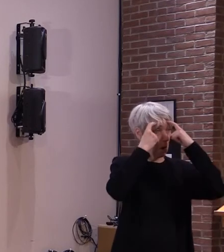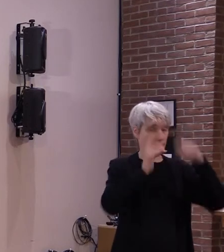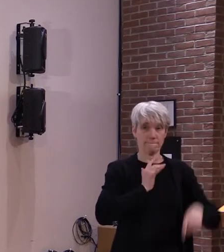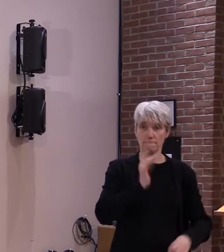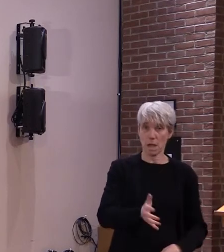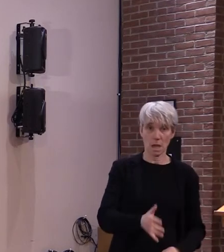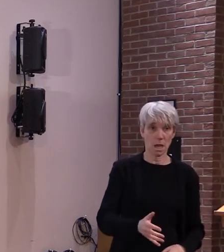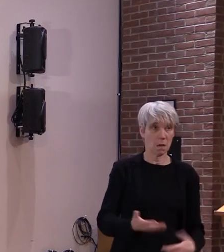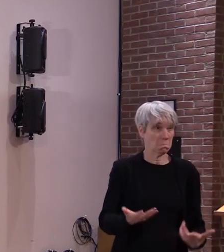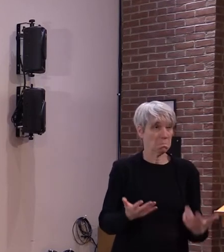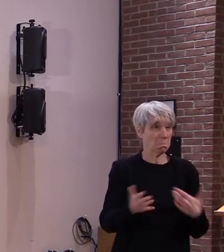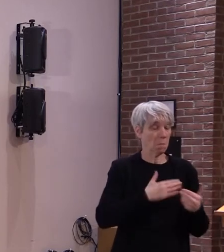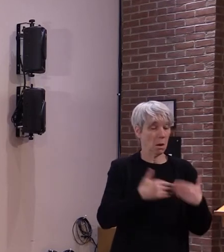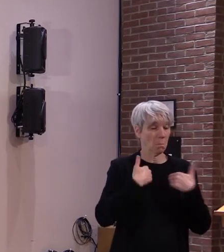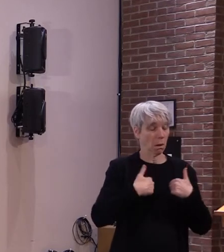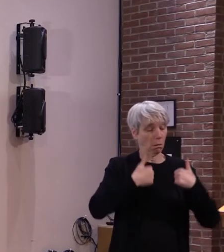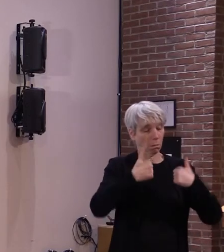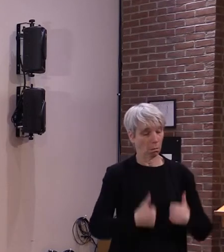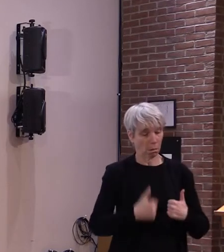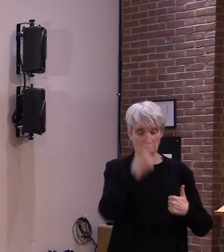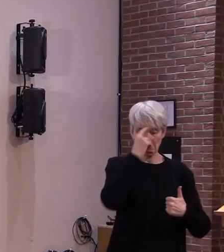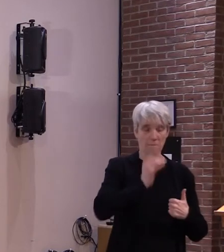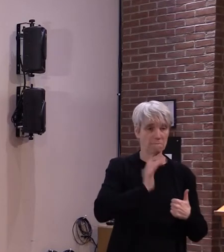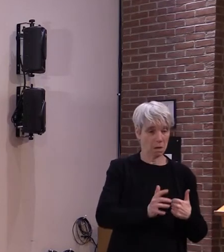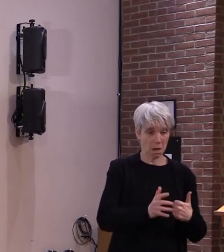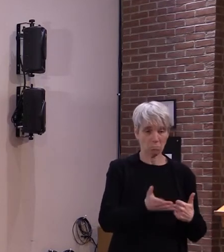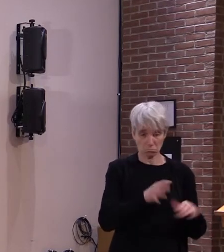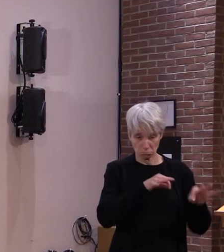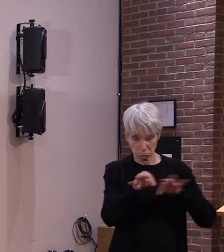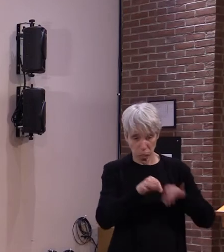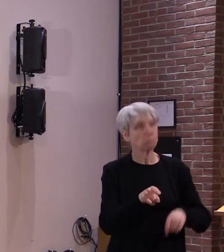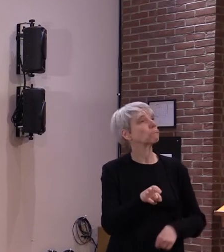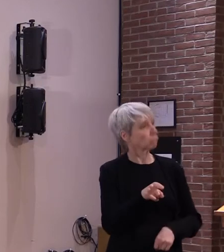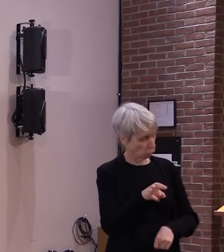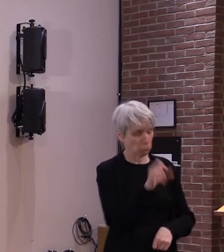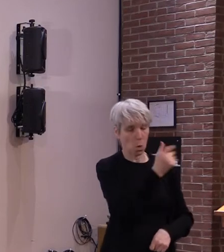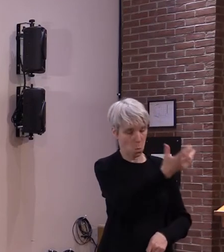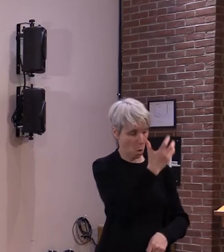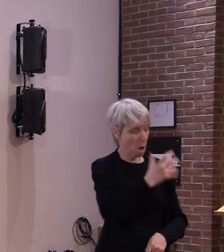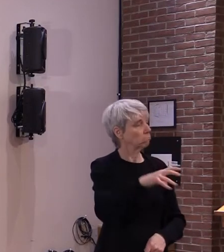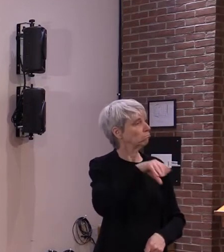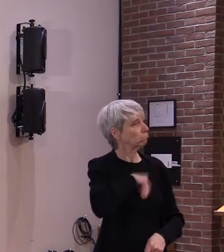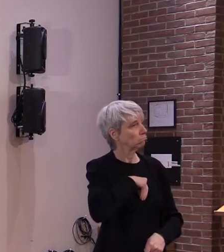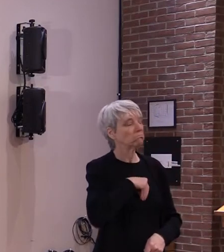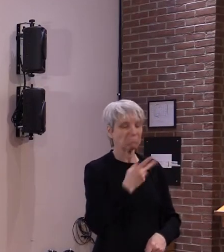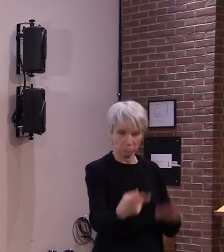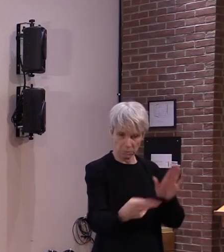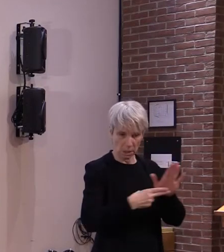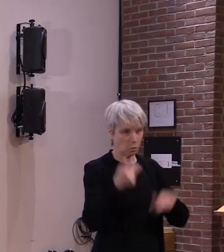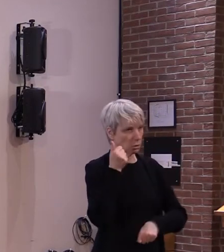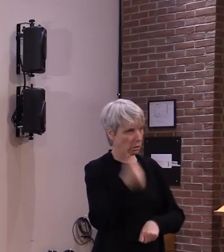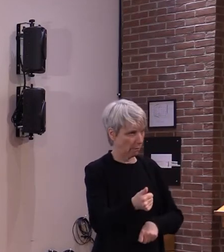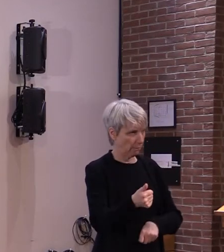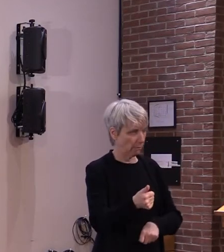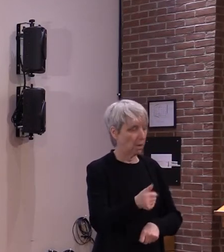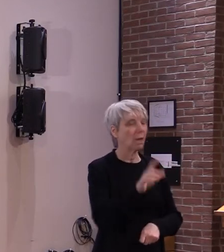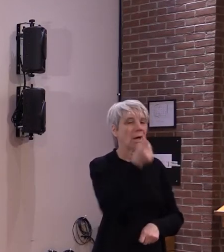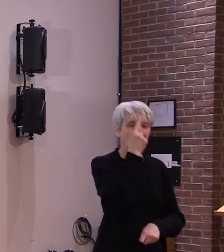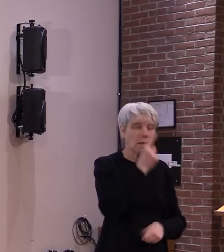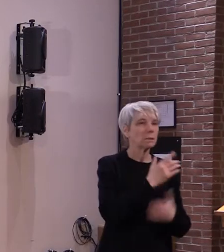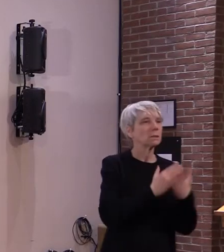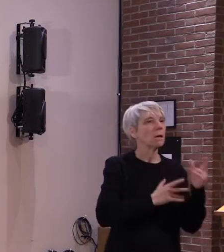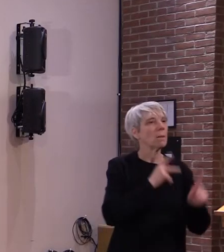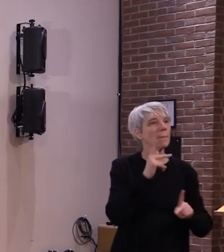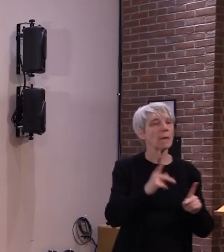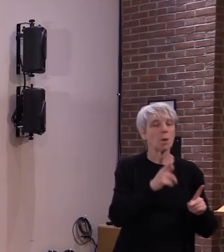they're of sound mind they can make that decision on their own if the reason they're in a skilled nursing facility is because of a memory loss like